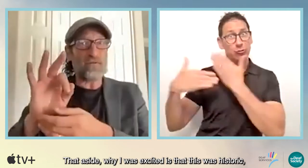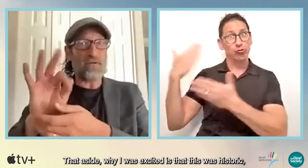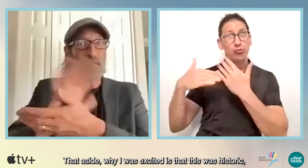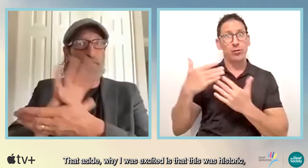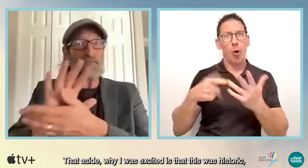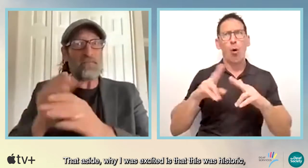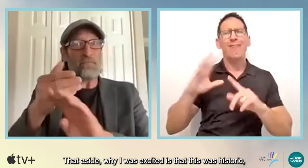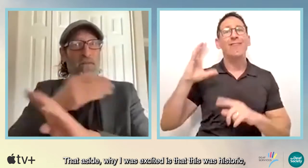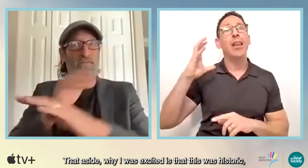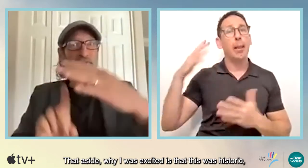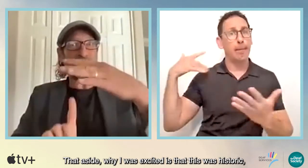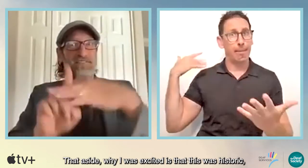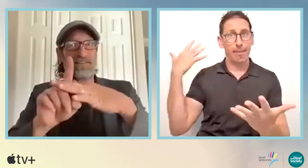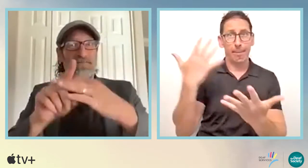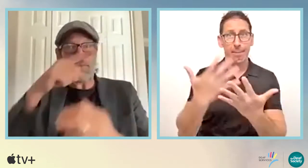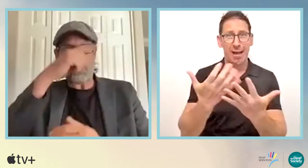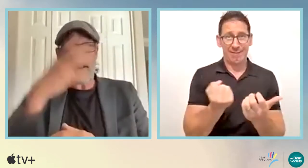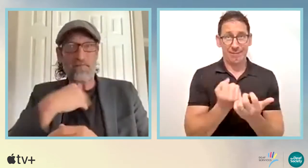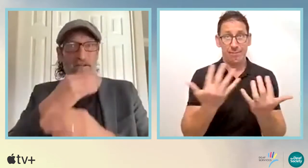is that this was historic.